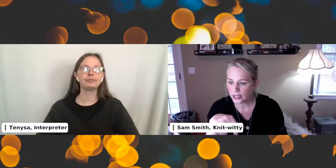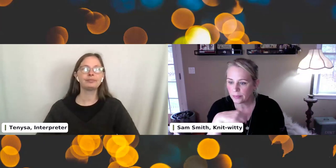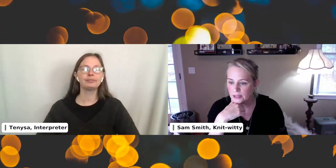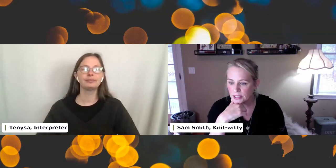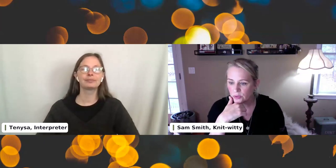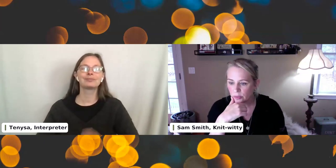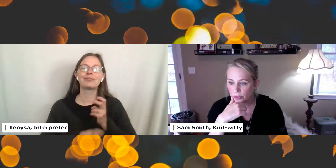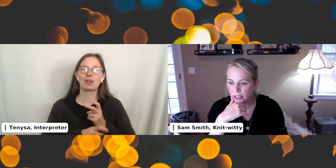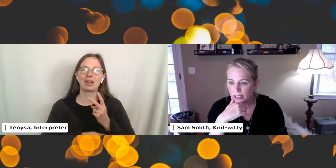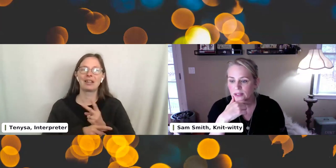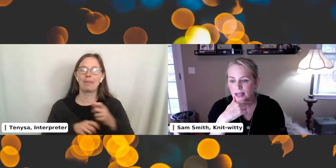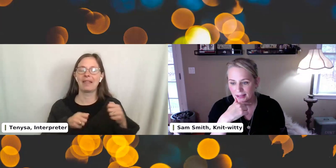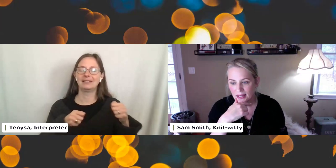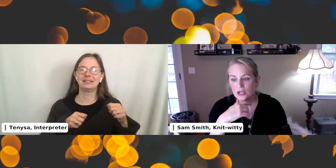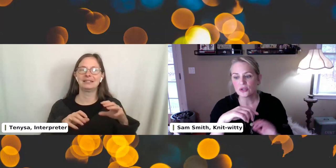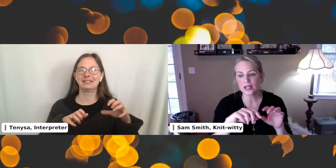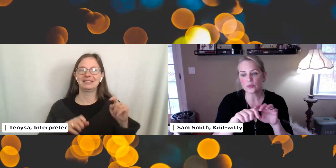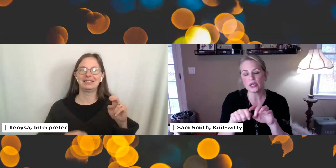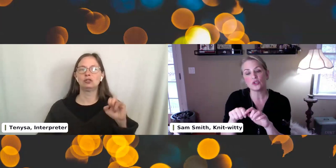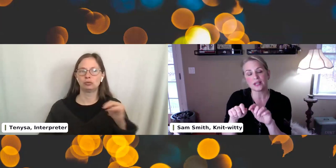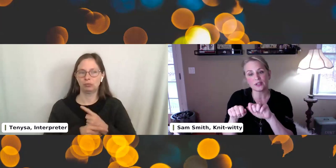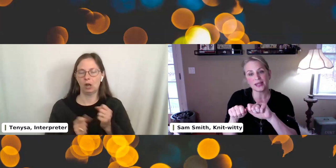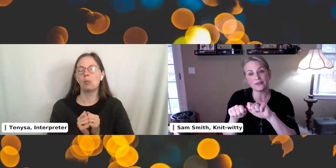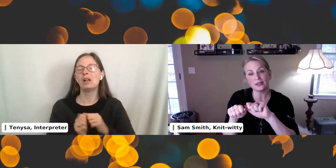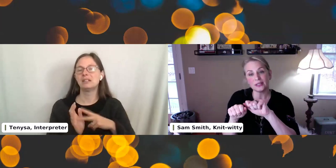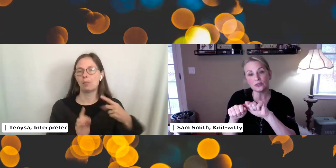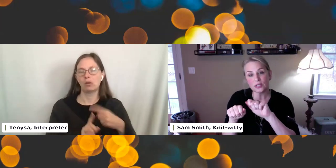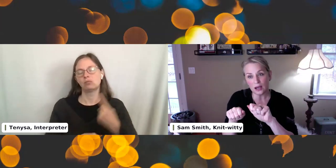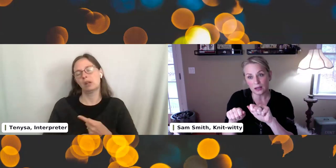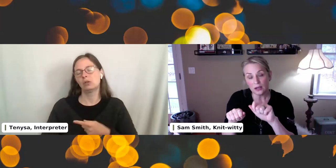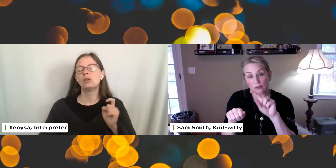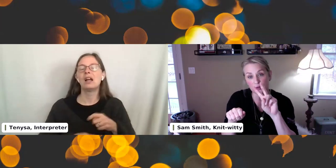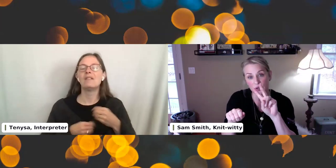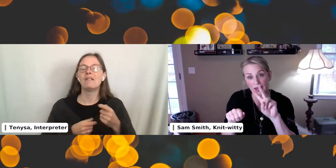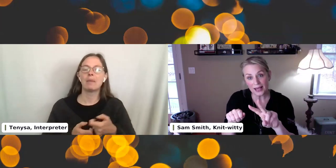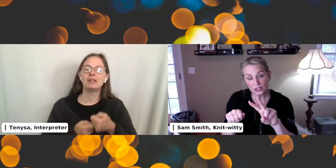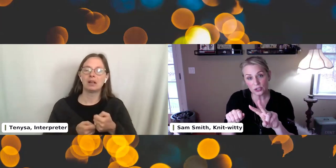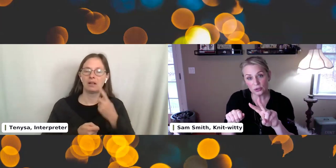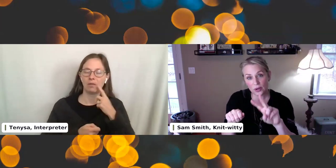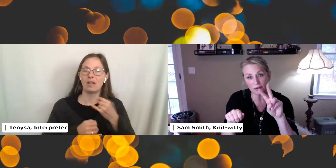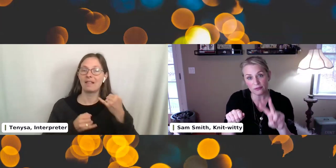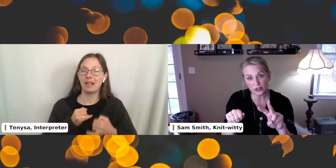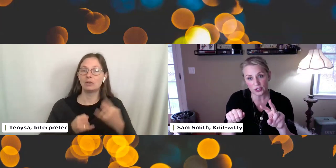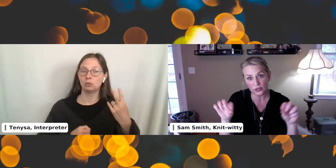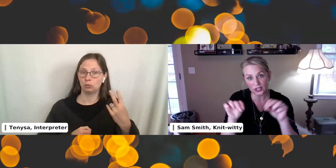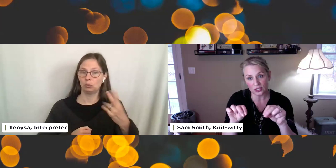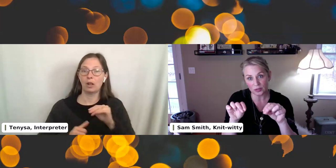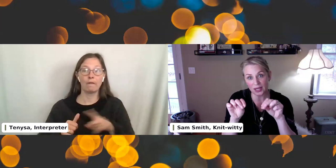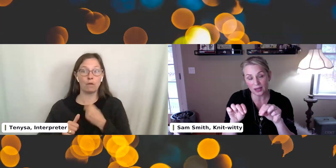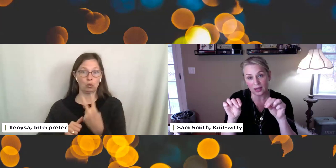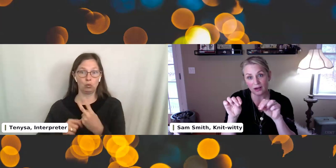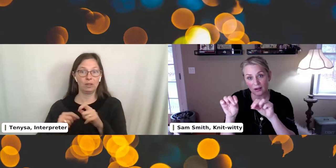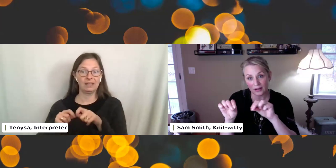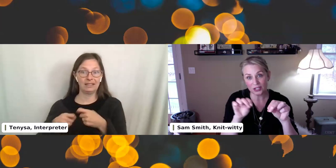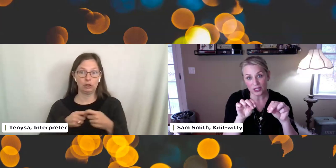It's hard keeping the tension with double pointed needles. Yes. So that's why you just have to like, give it a little tug for the last two and first two stitches